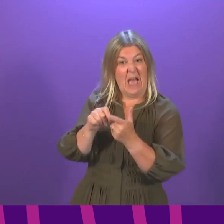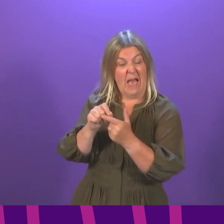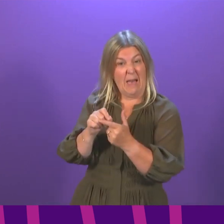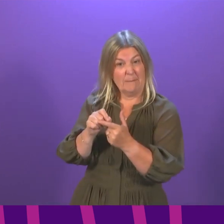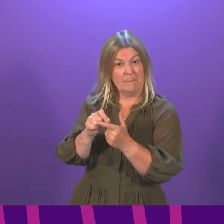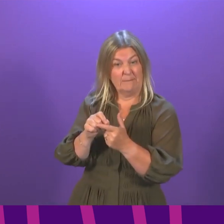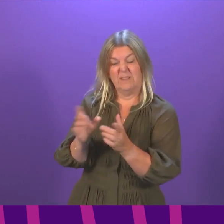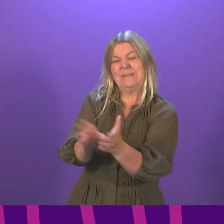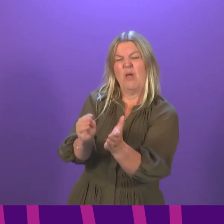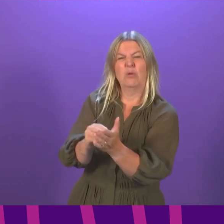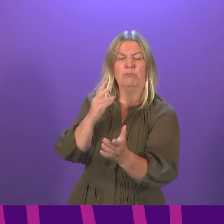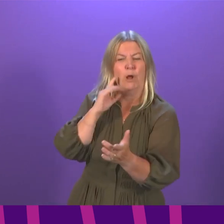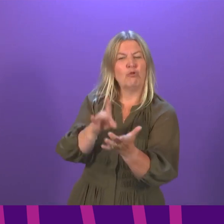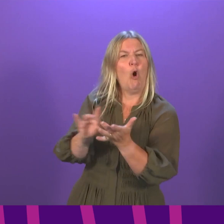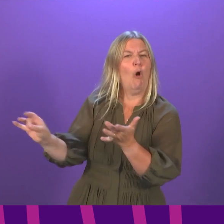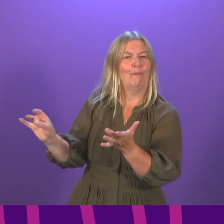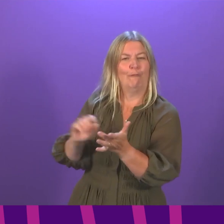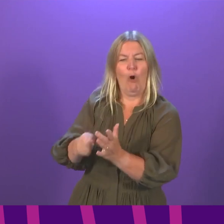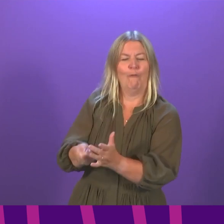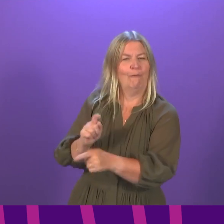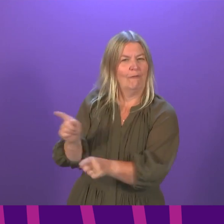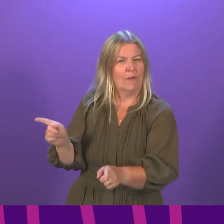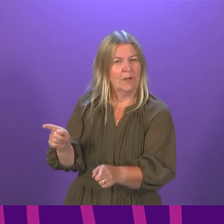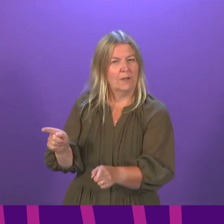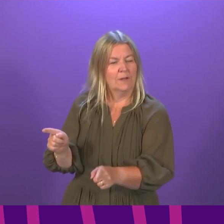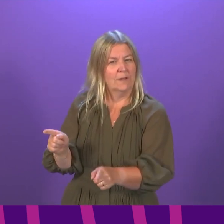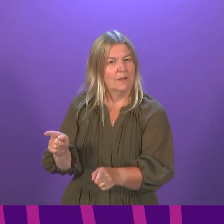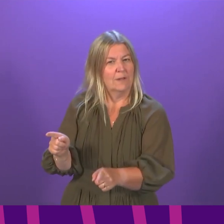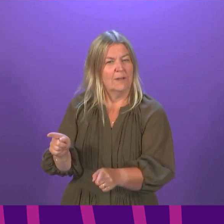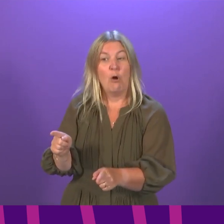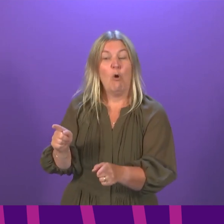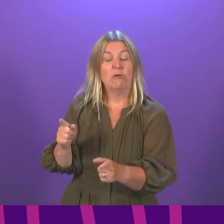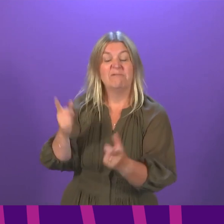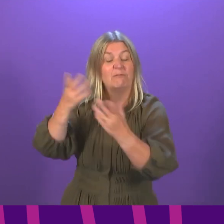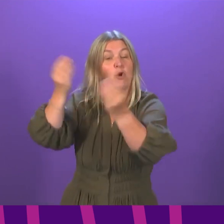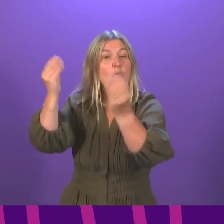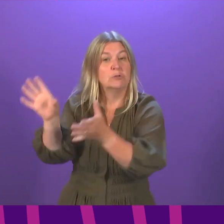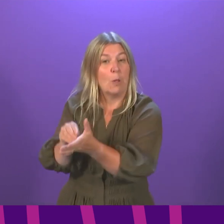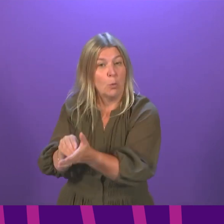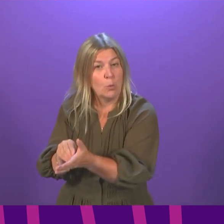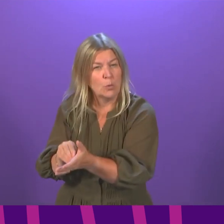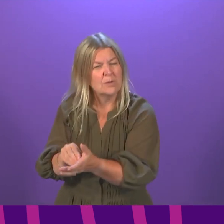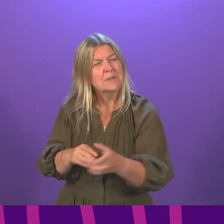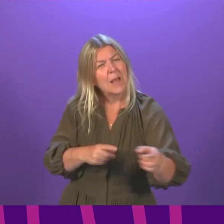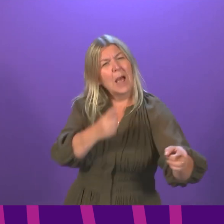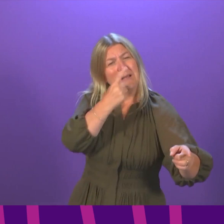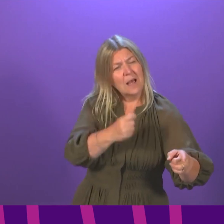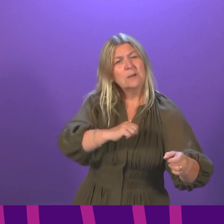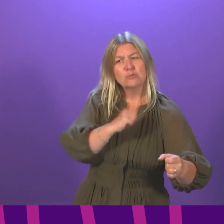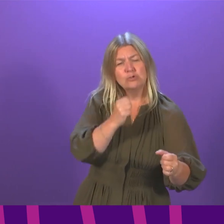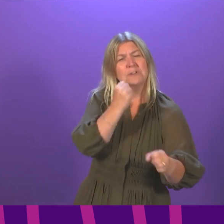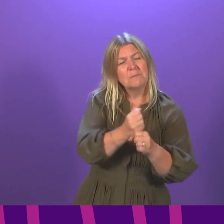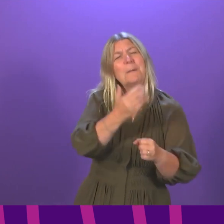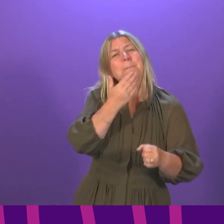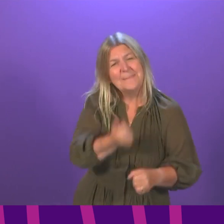through omission or deliberately. Will the Scottish Government therefore publicise anew the importance of the app being live